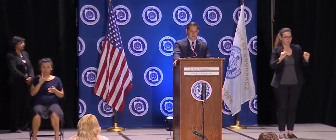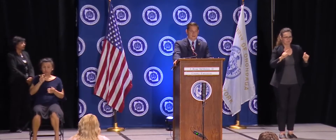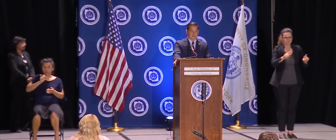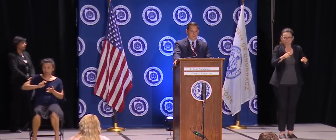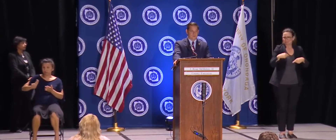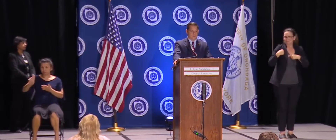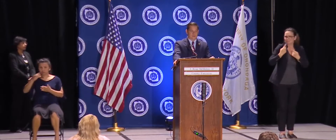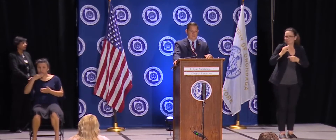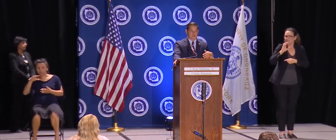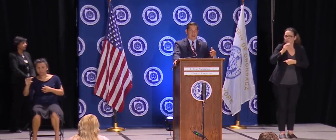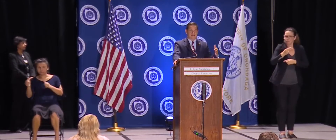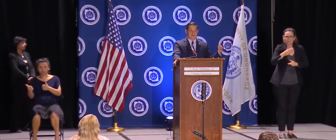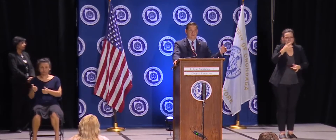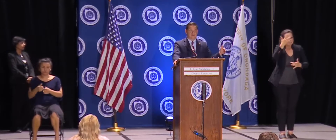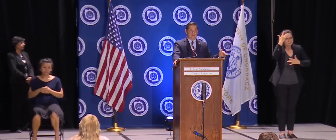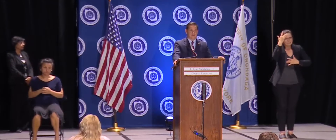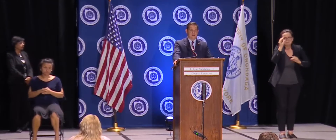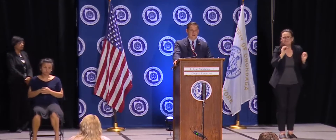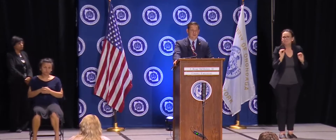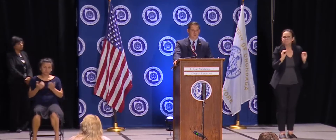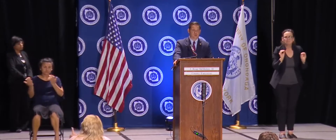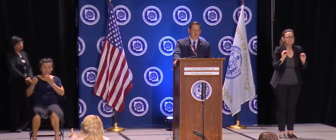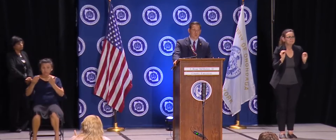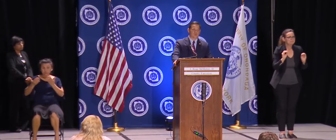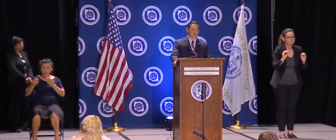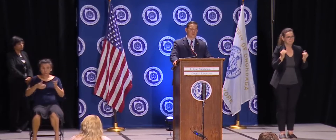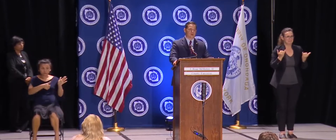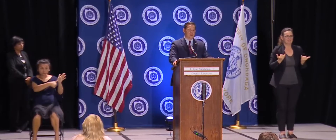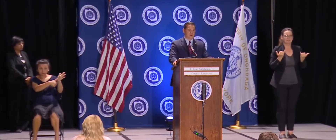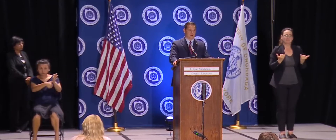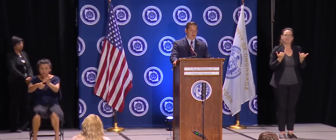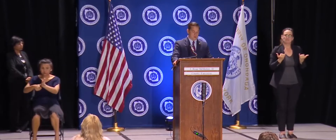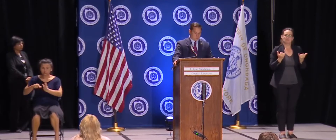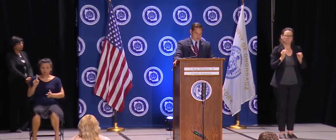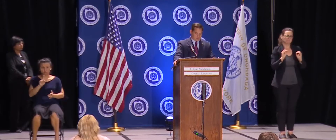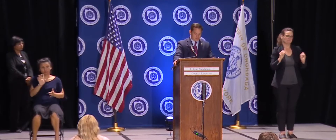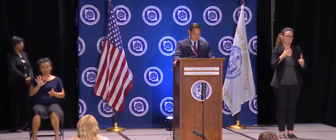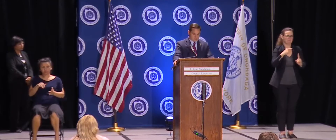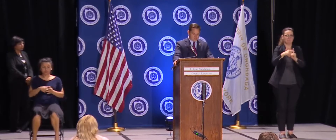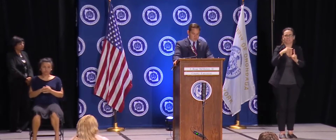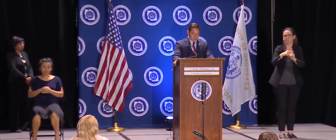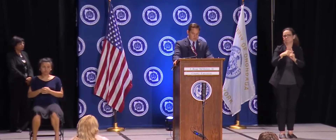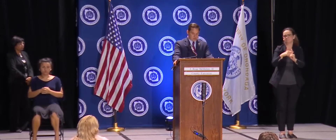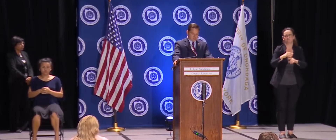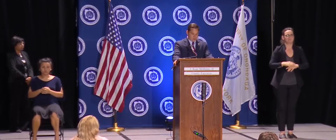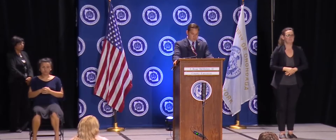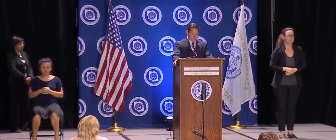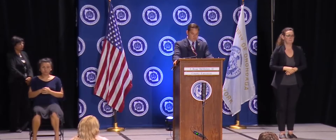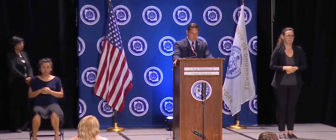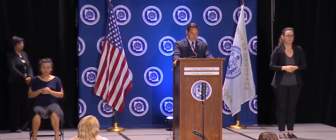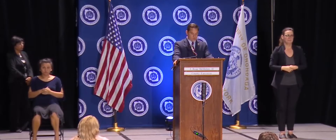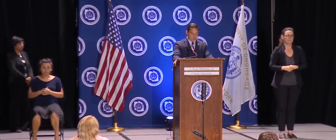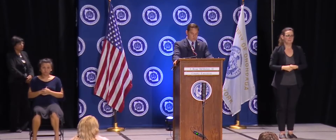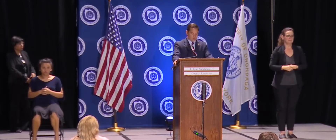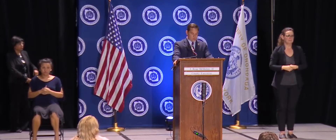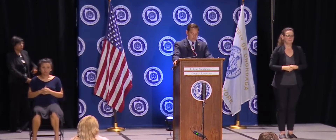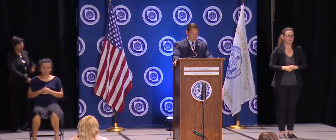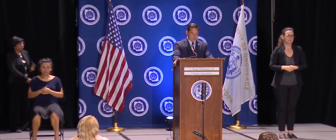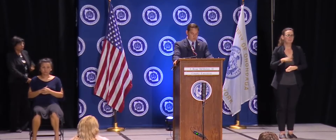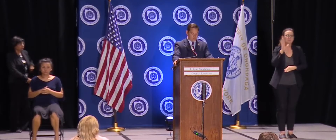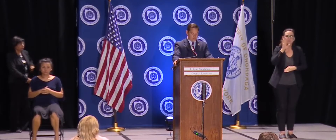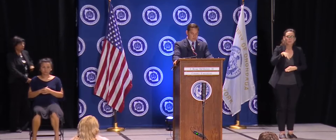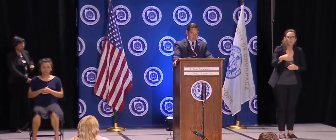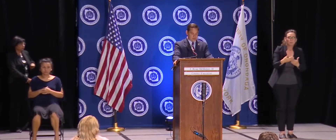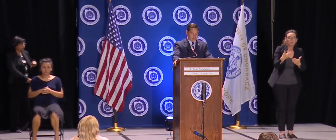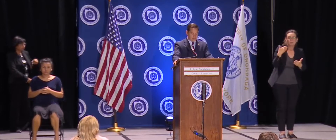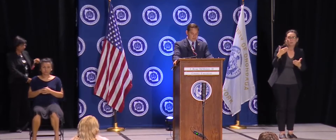tested positive in any of the schools. And I know that certainly before school started, we had